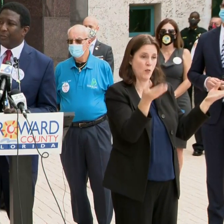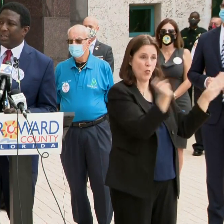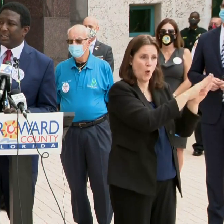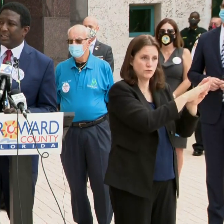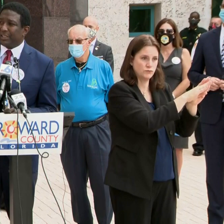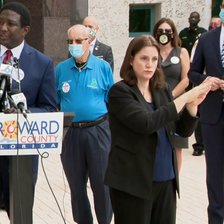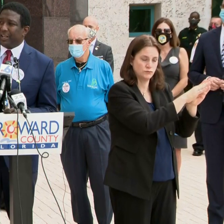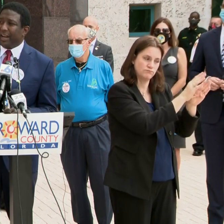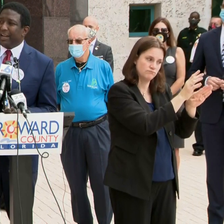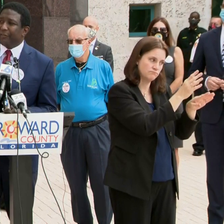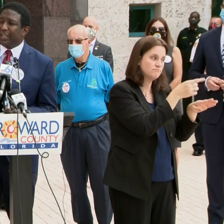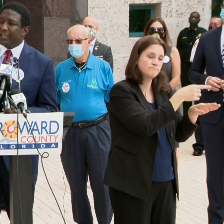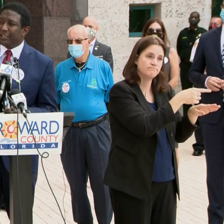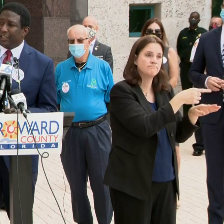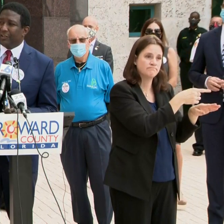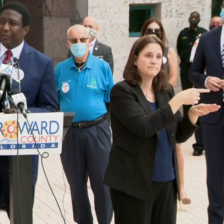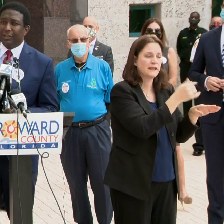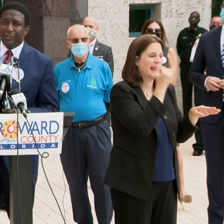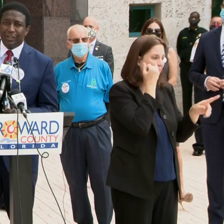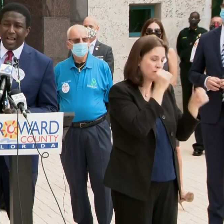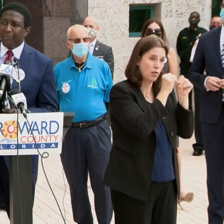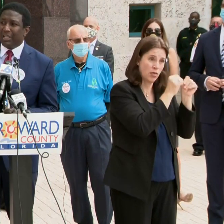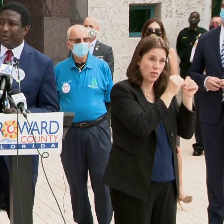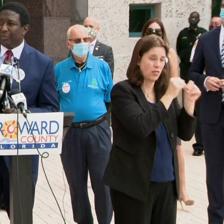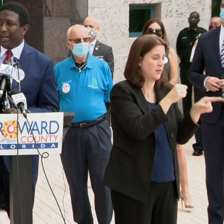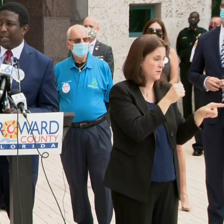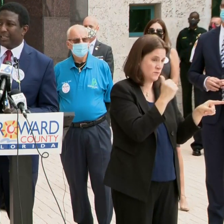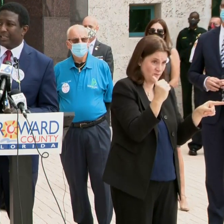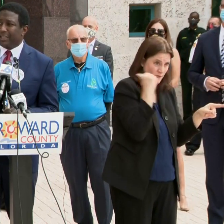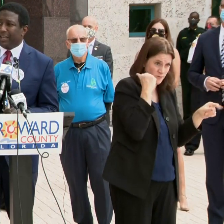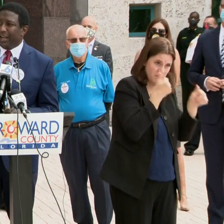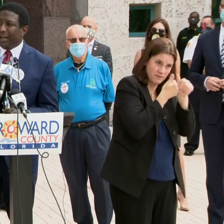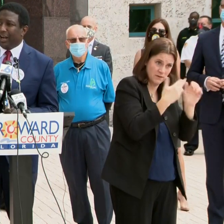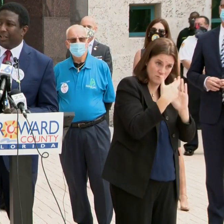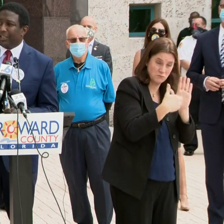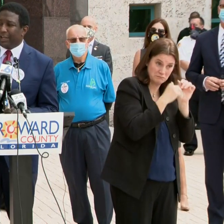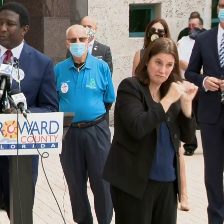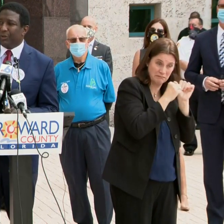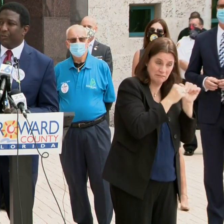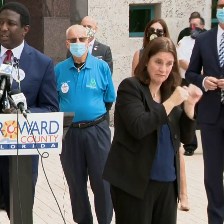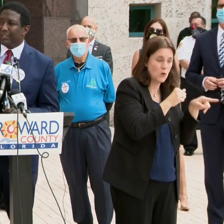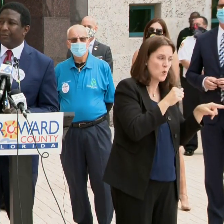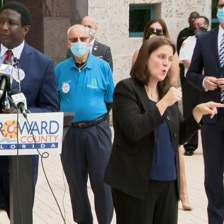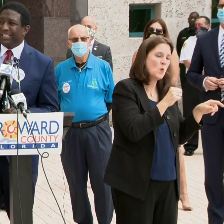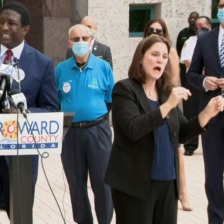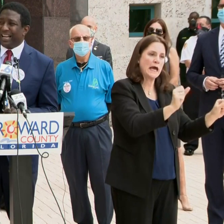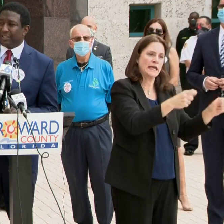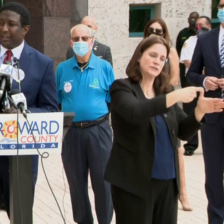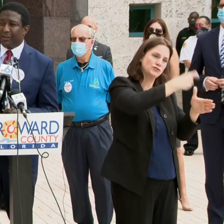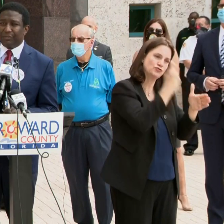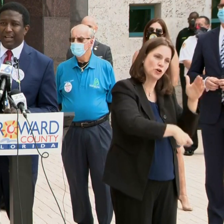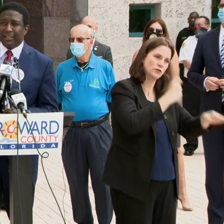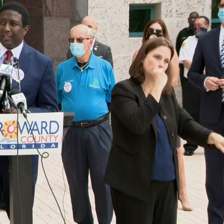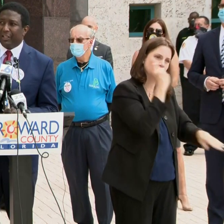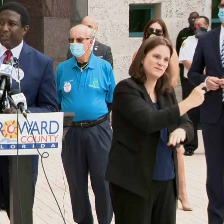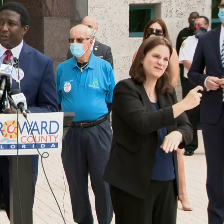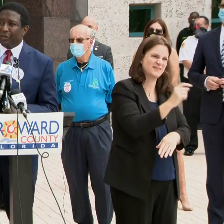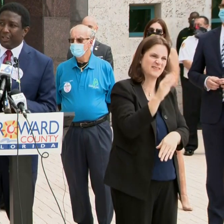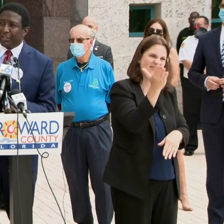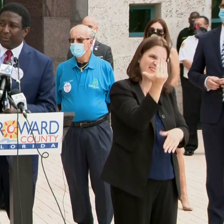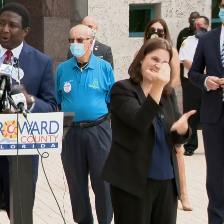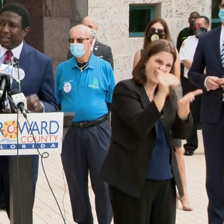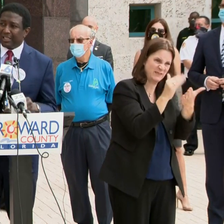if a business is there. And if they continue to not be in compliance, they could face a $15,000 fine.